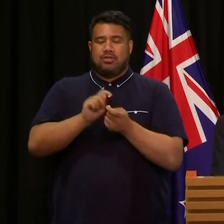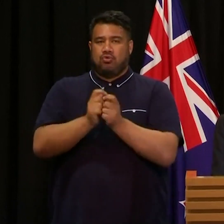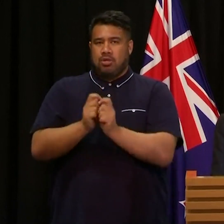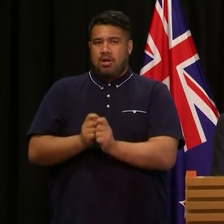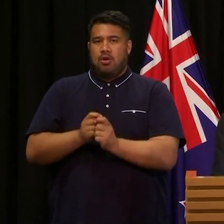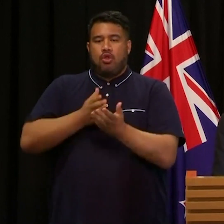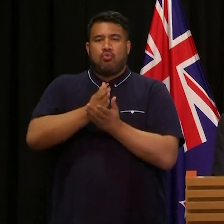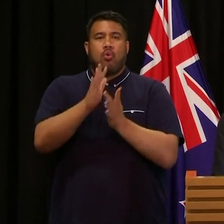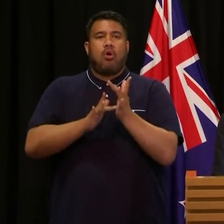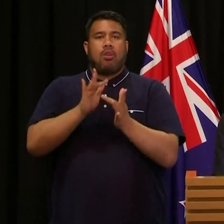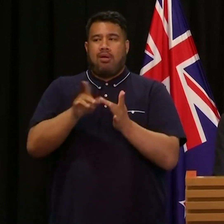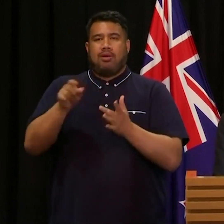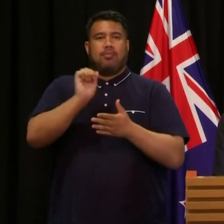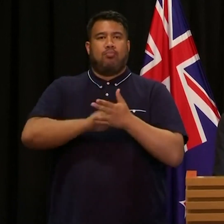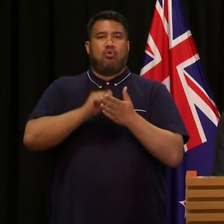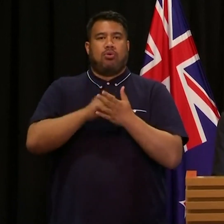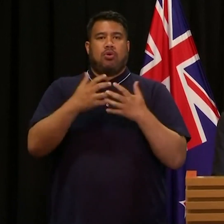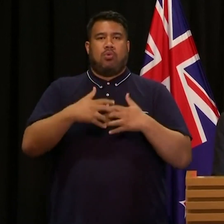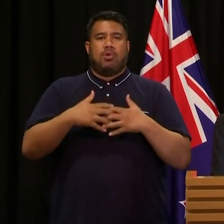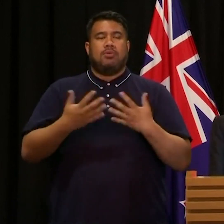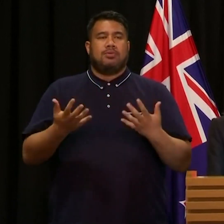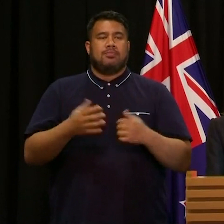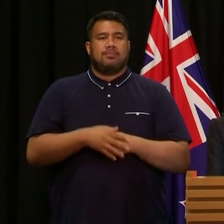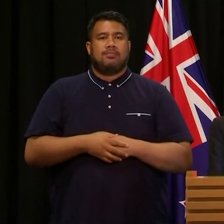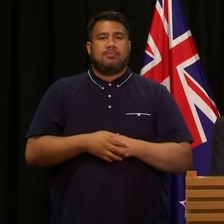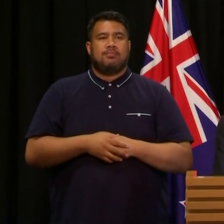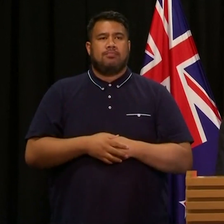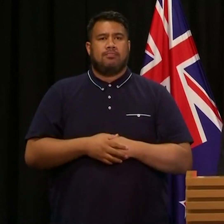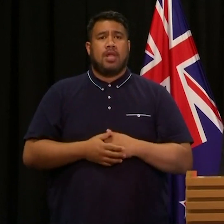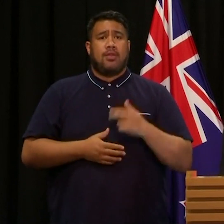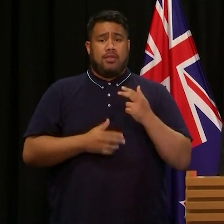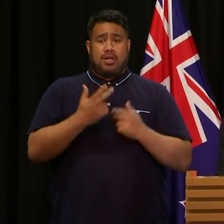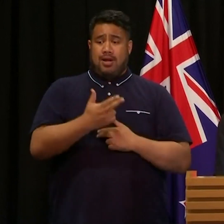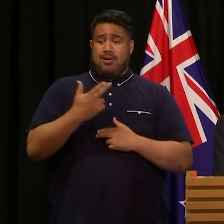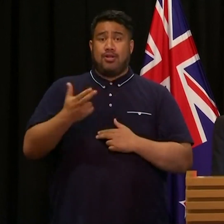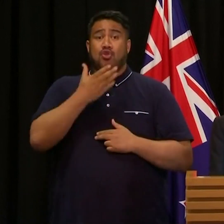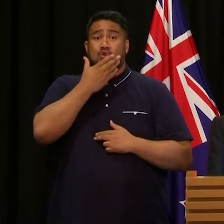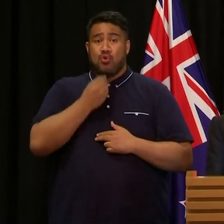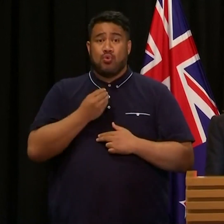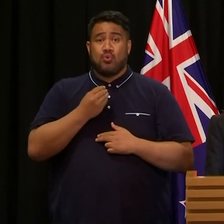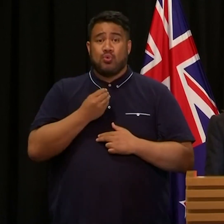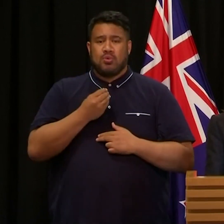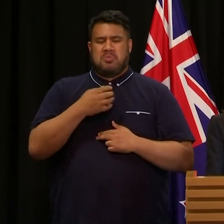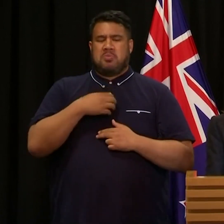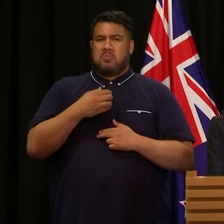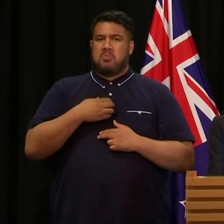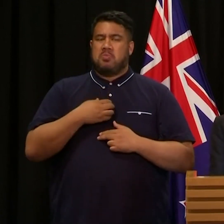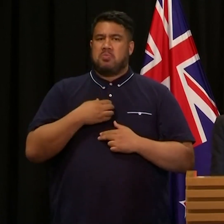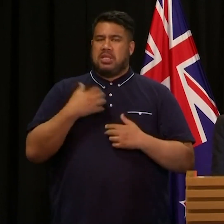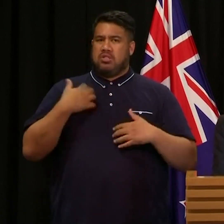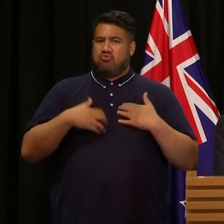online purchase. The guns used in this terrorist attack had important distinguishing features.